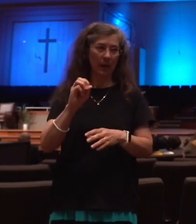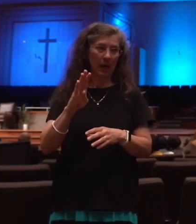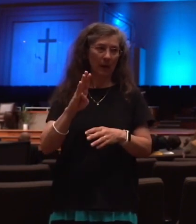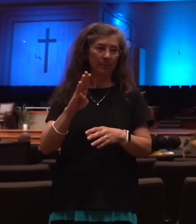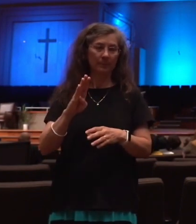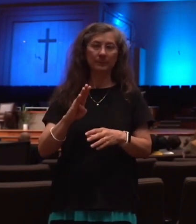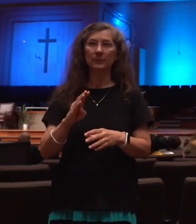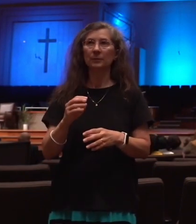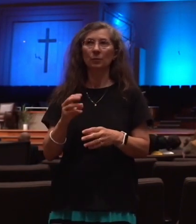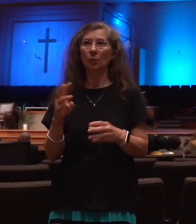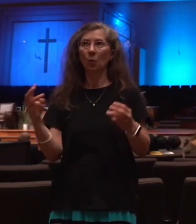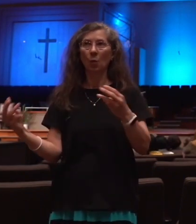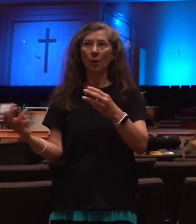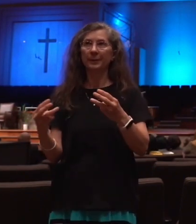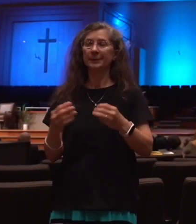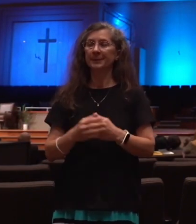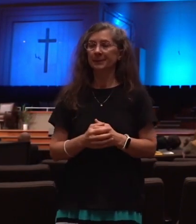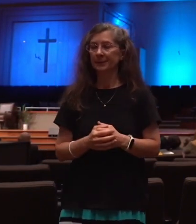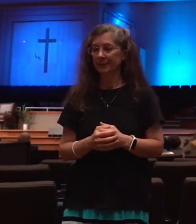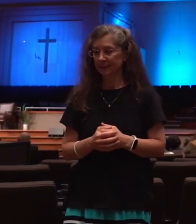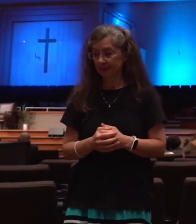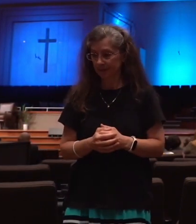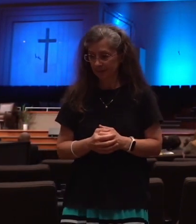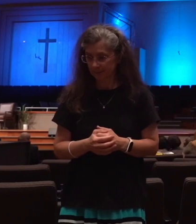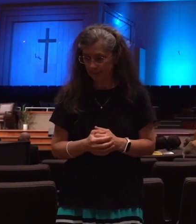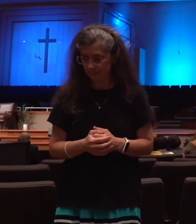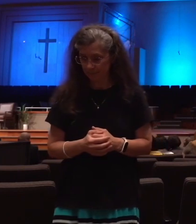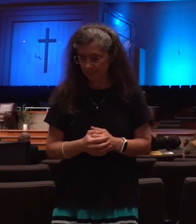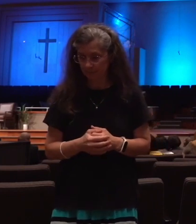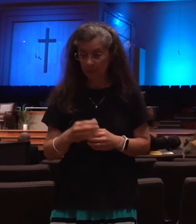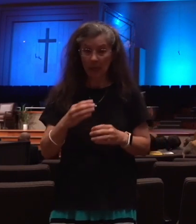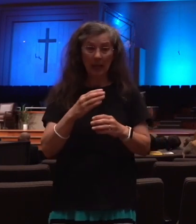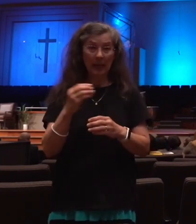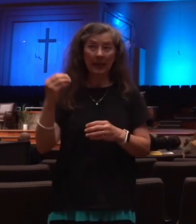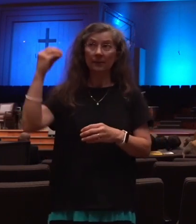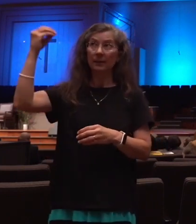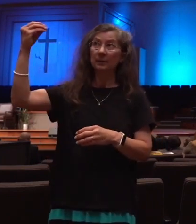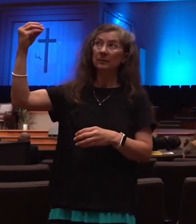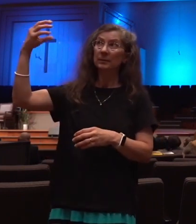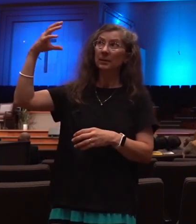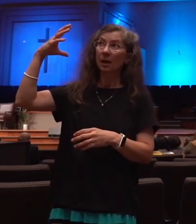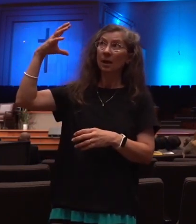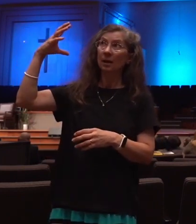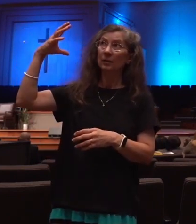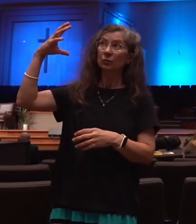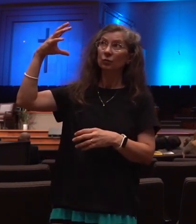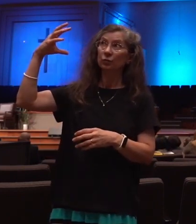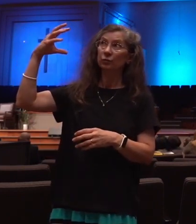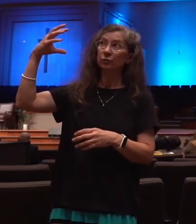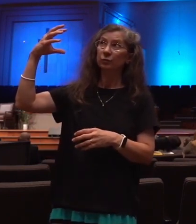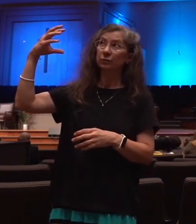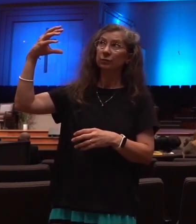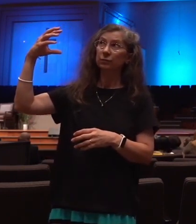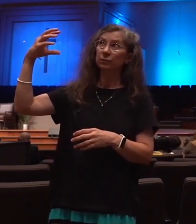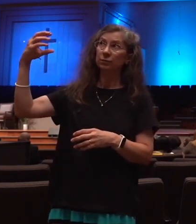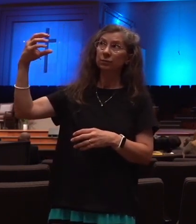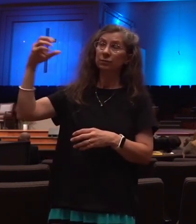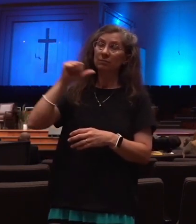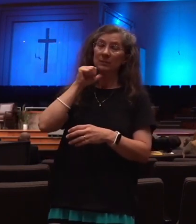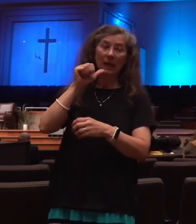Letter E there, the loss of the sun's power. The loss of the sun's power. The